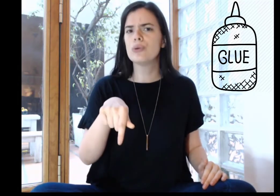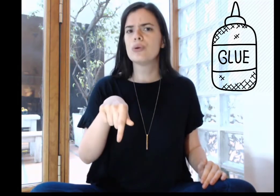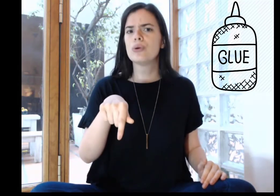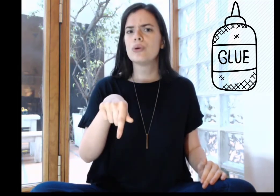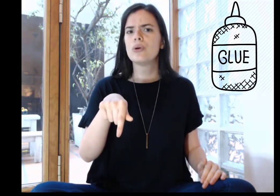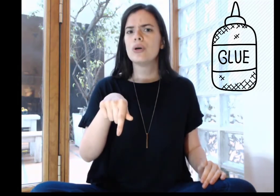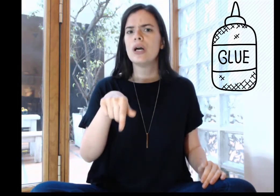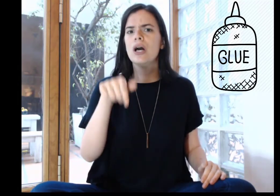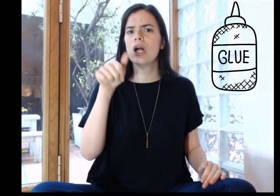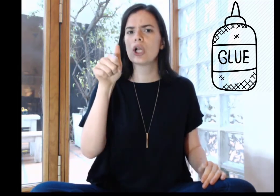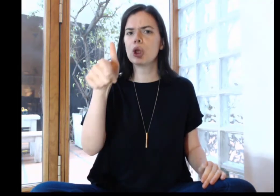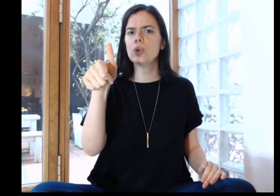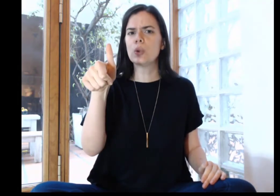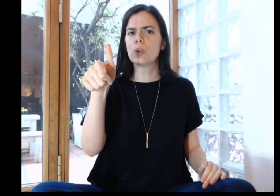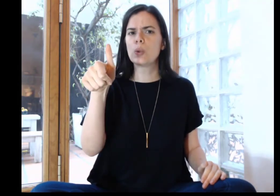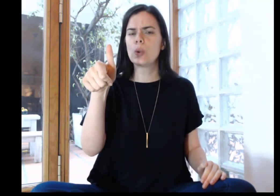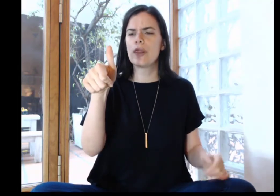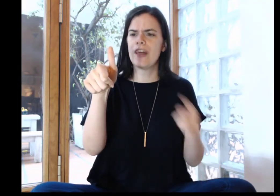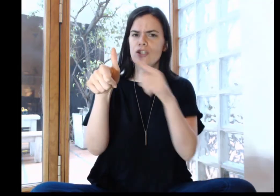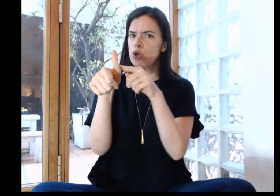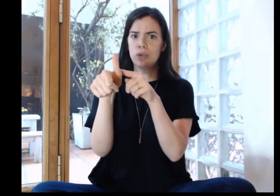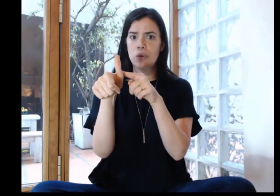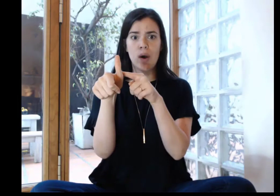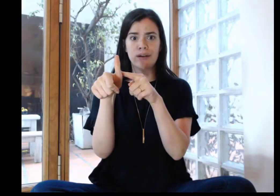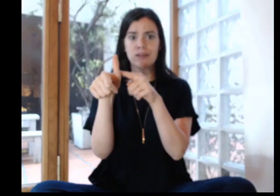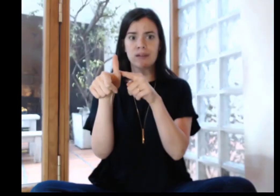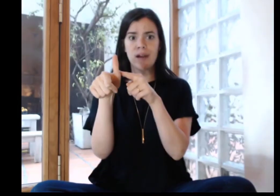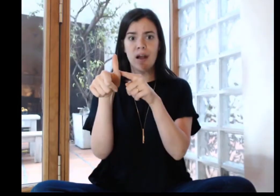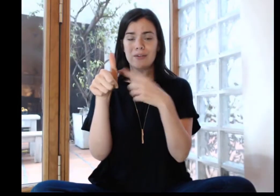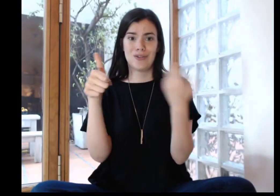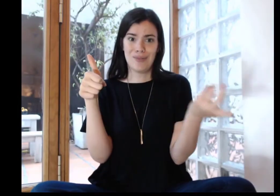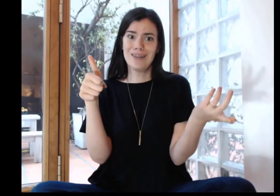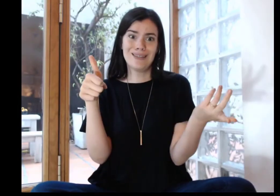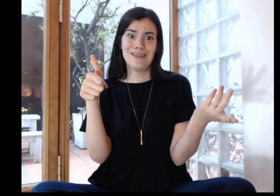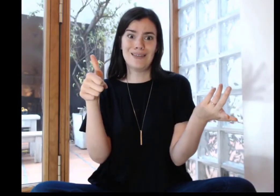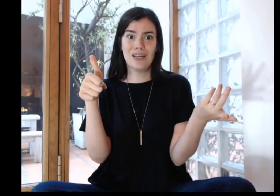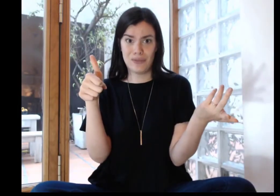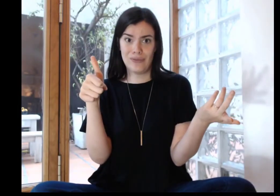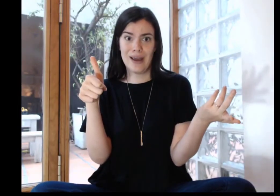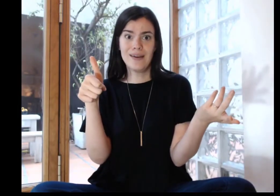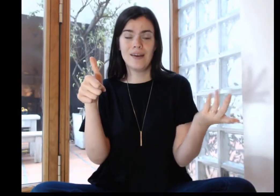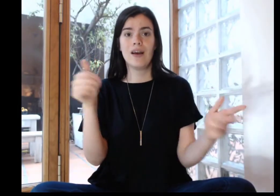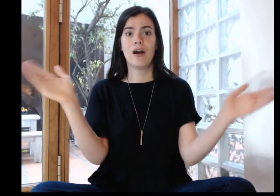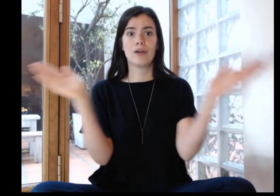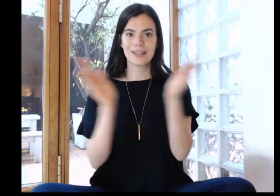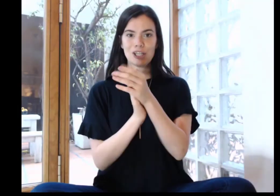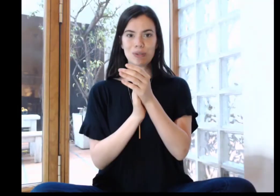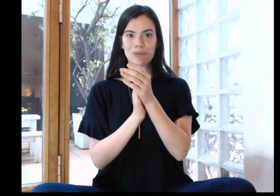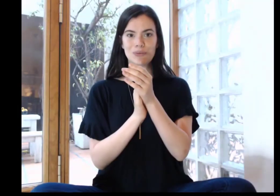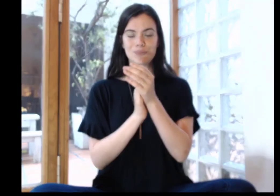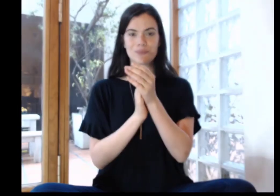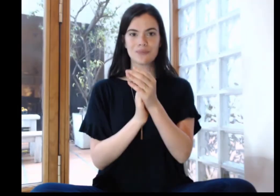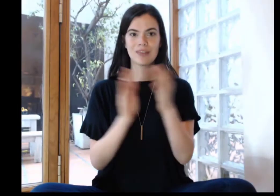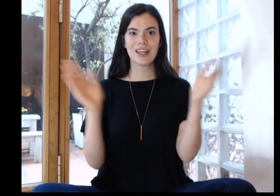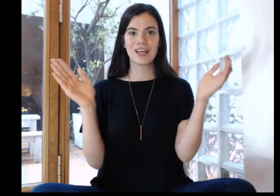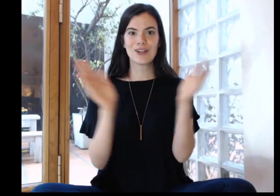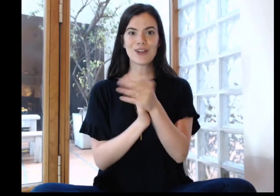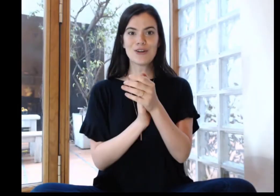glue that's only one so that's easy right glue glue